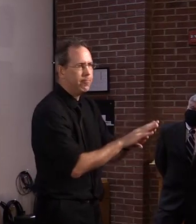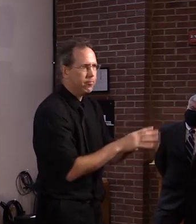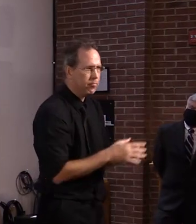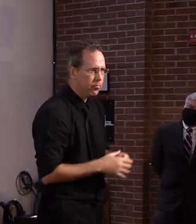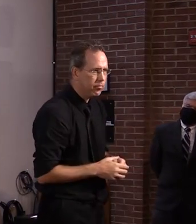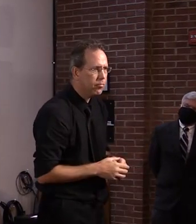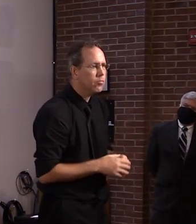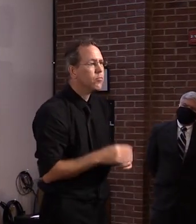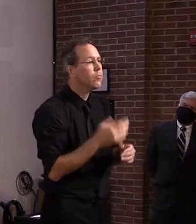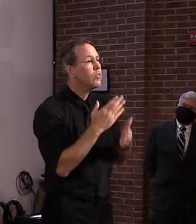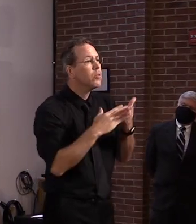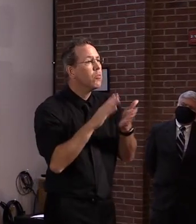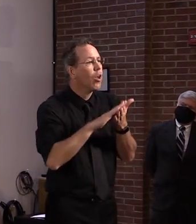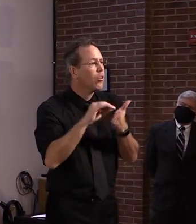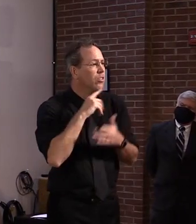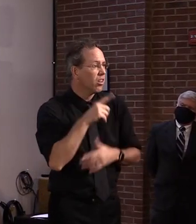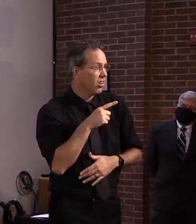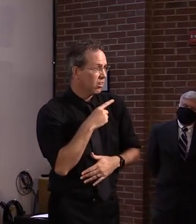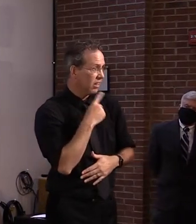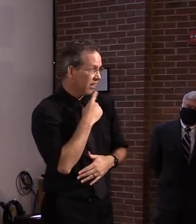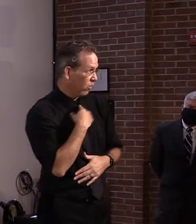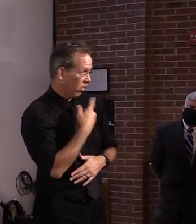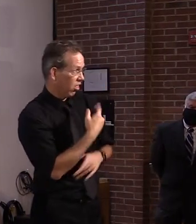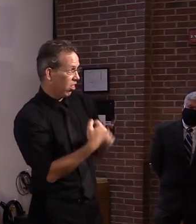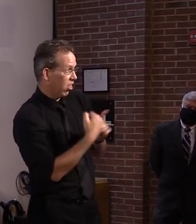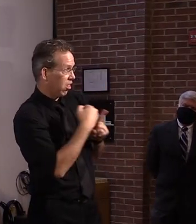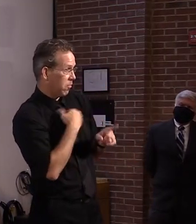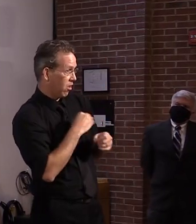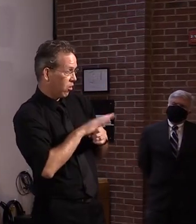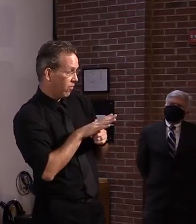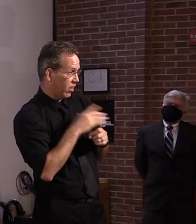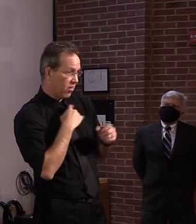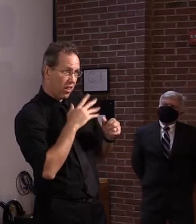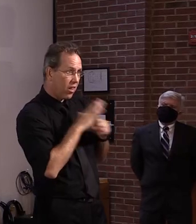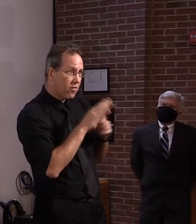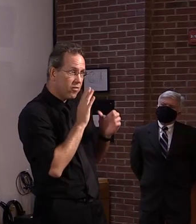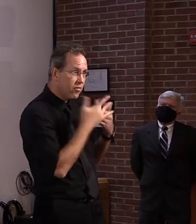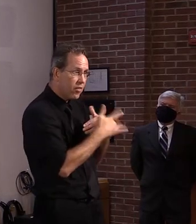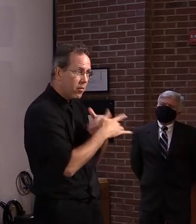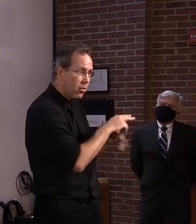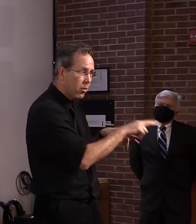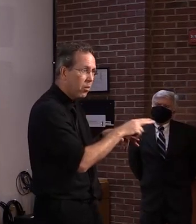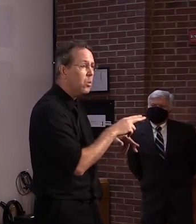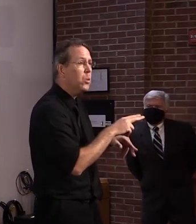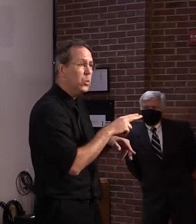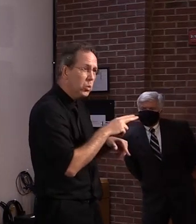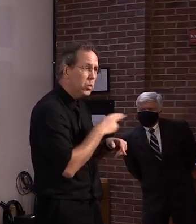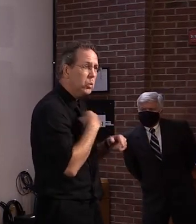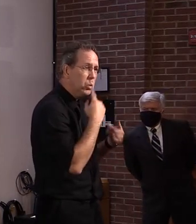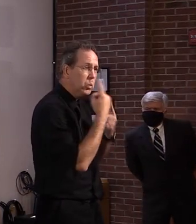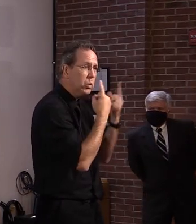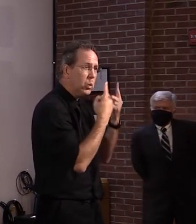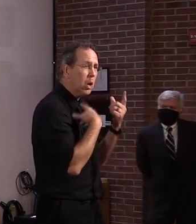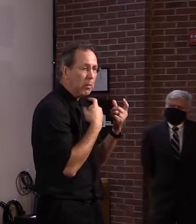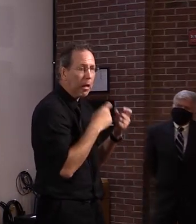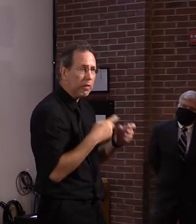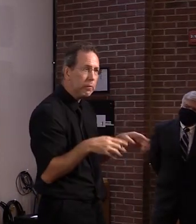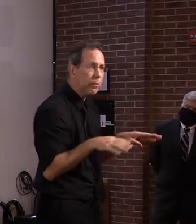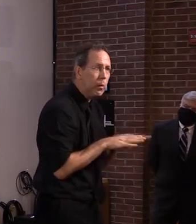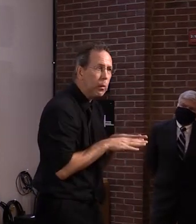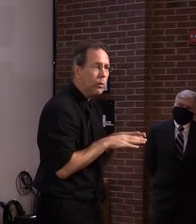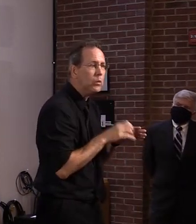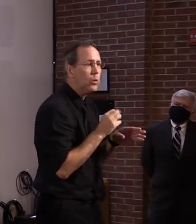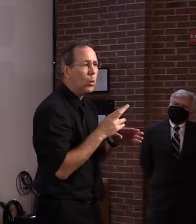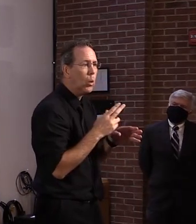level, they would think they had a serious problem going on and might be thinking of other plans, uh, at that point in time.